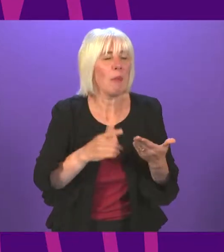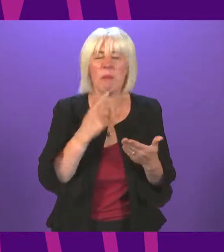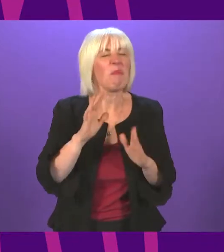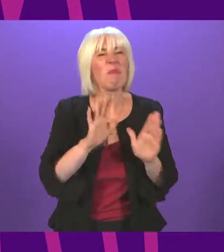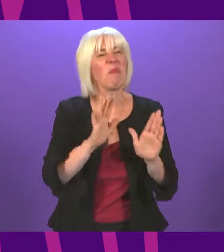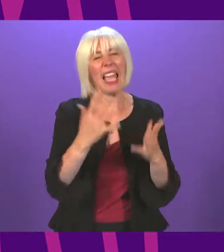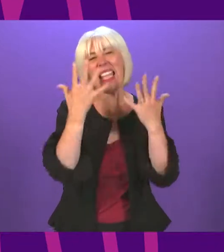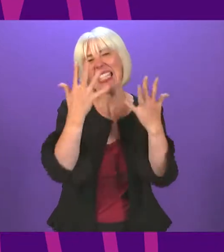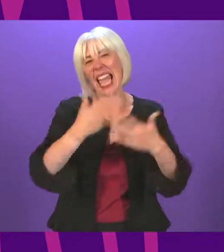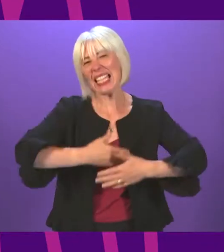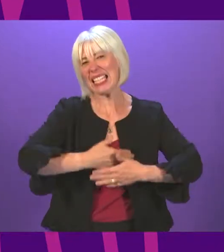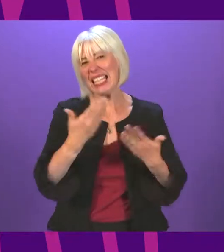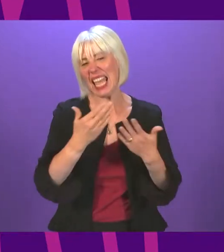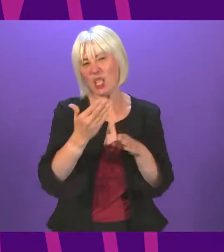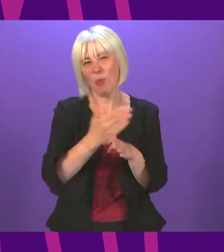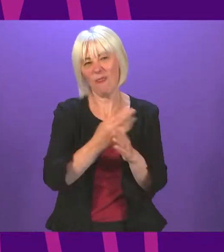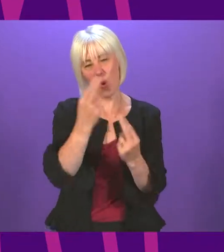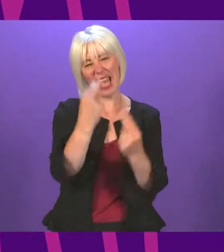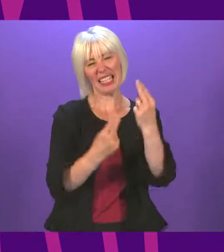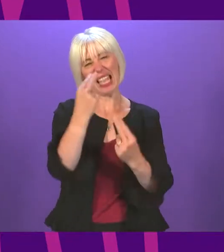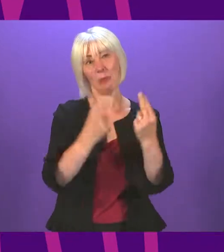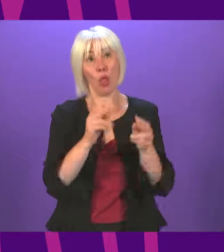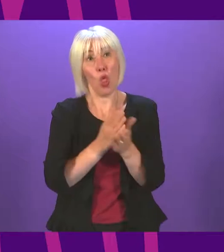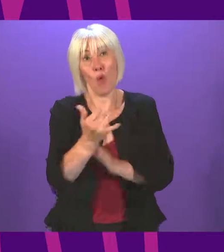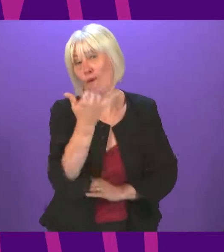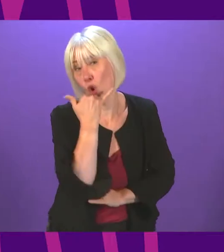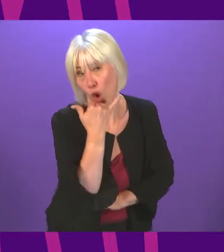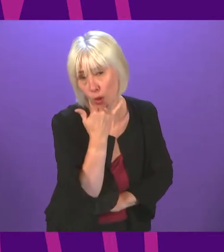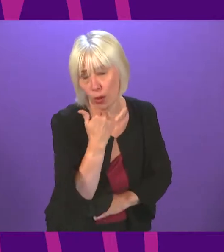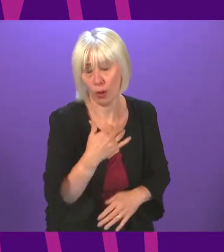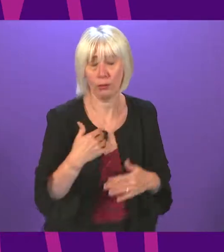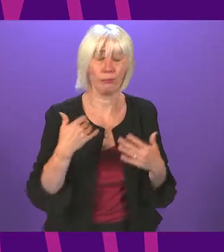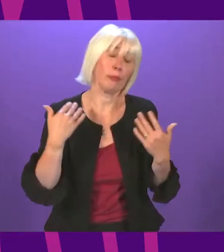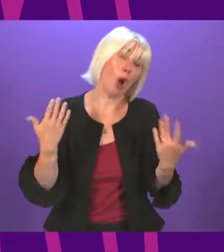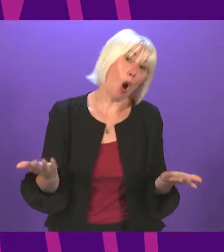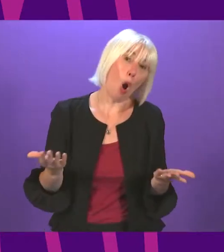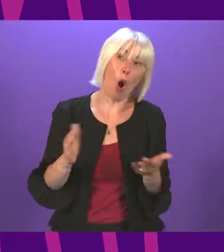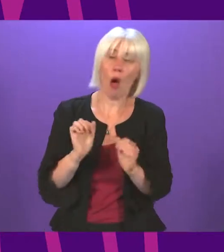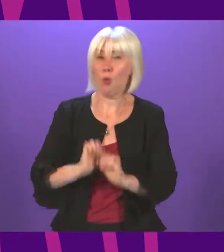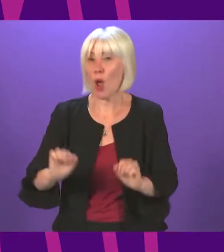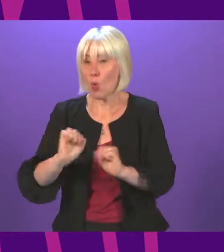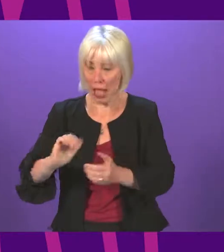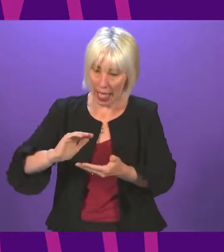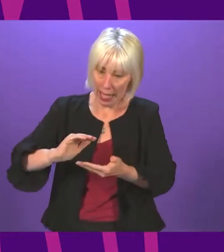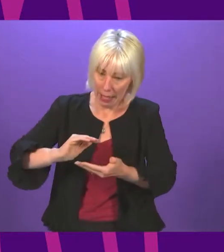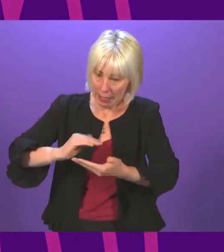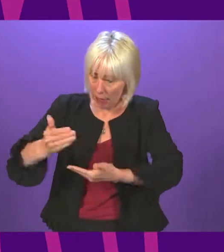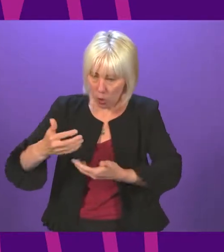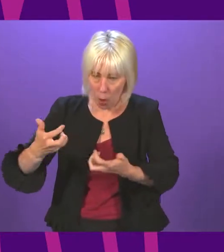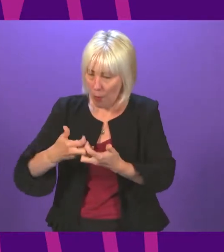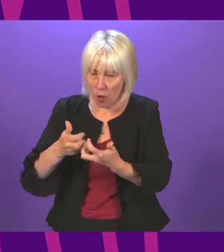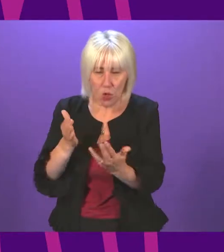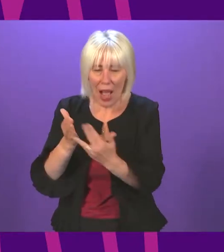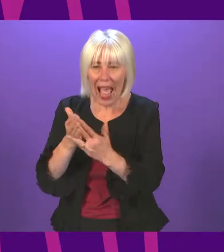before you receive an assessment phone call, or if you're still waiting for a laptop to access online learning.